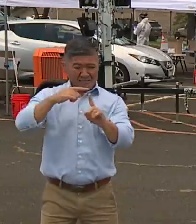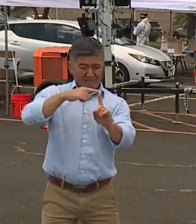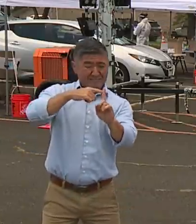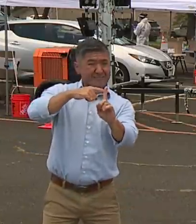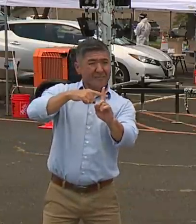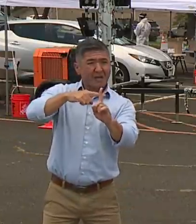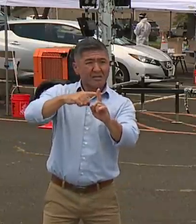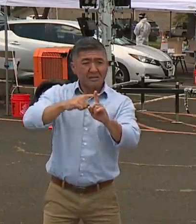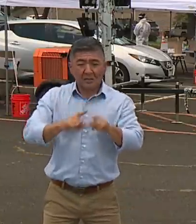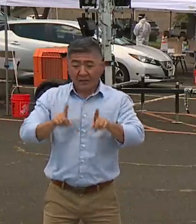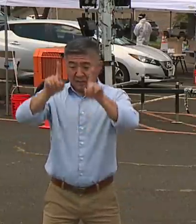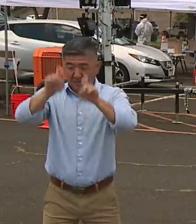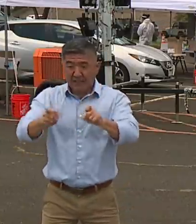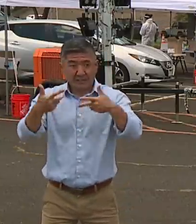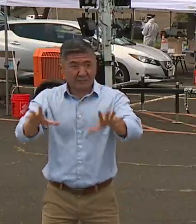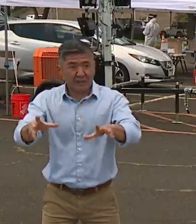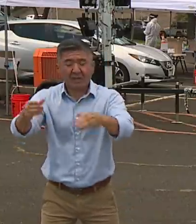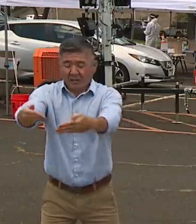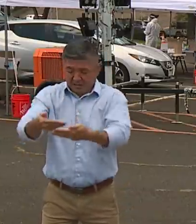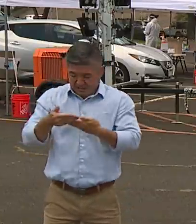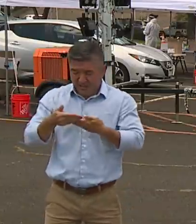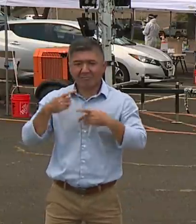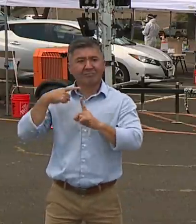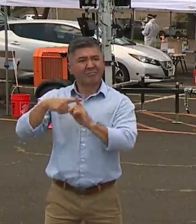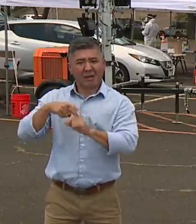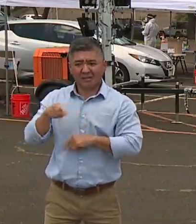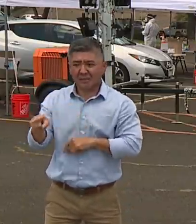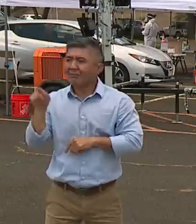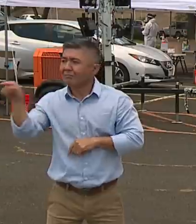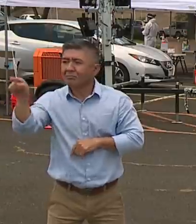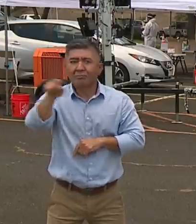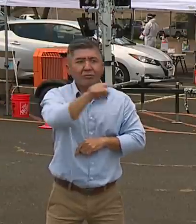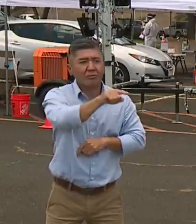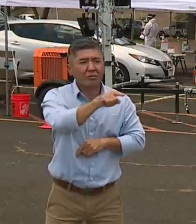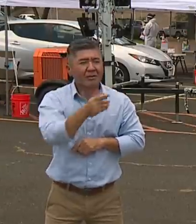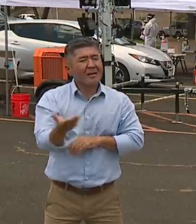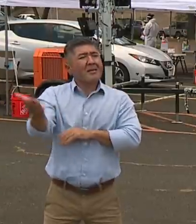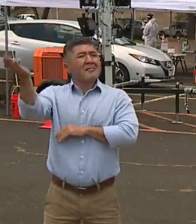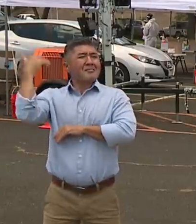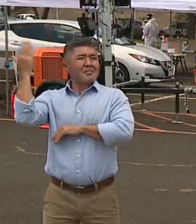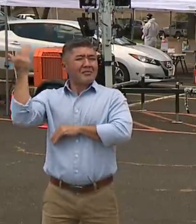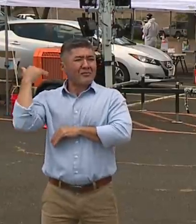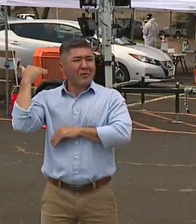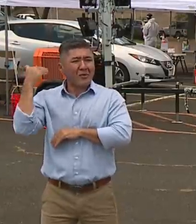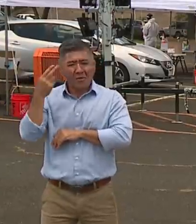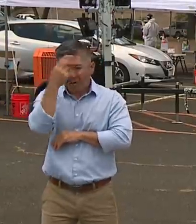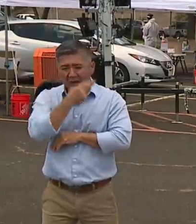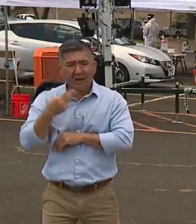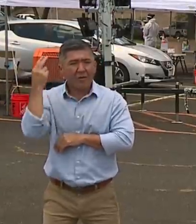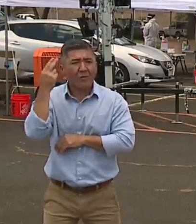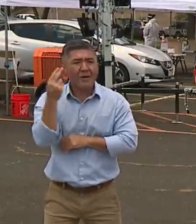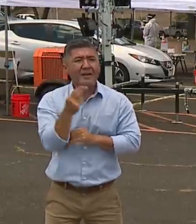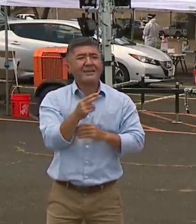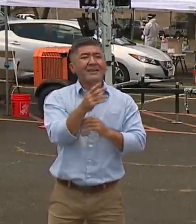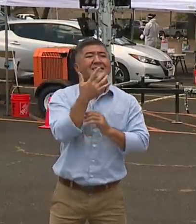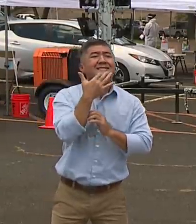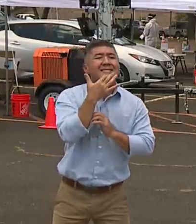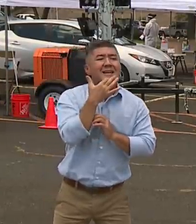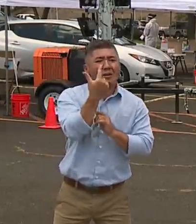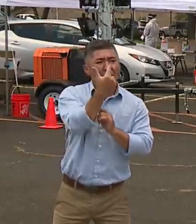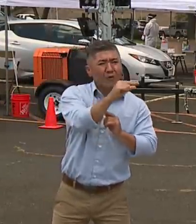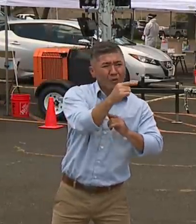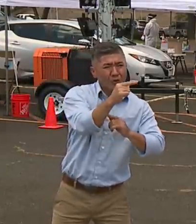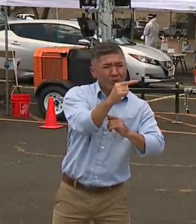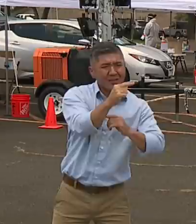that come back positive, and Hawaii was well under five percent, which we consider in the green for most of 2020. I